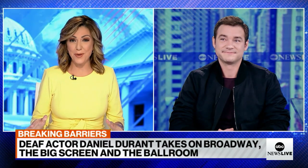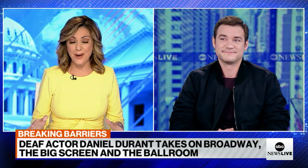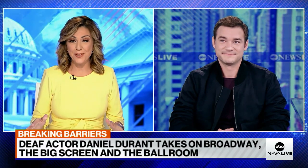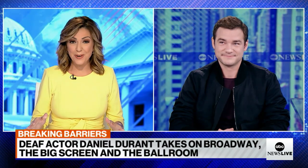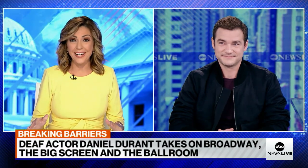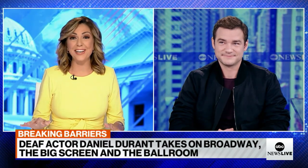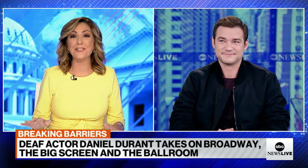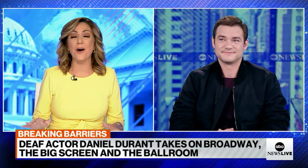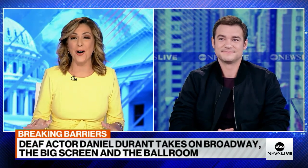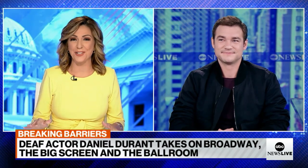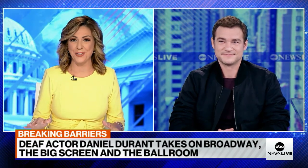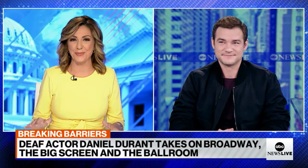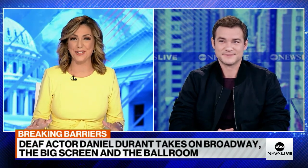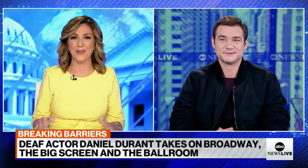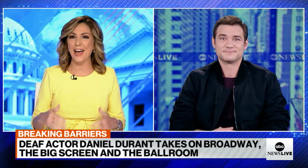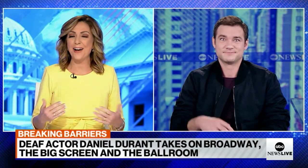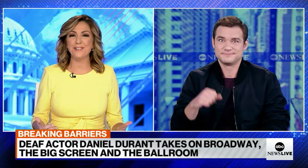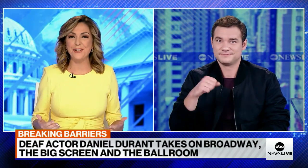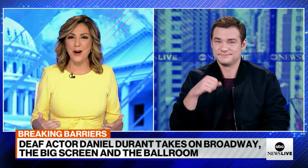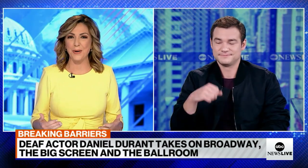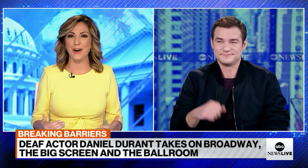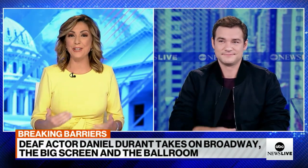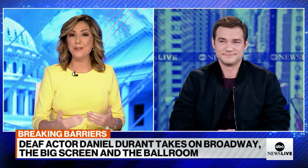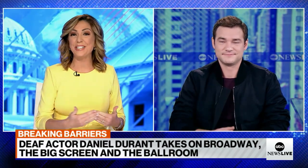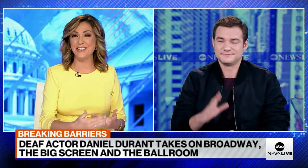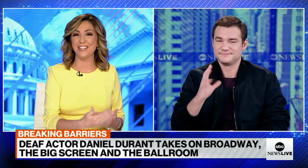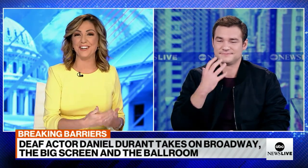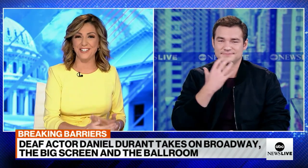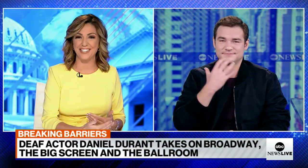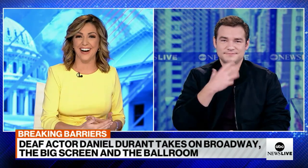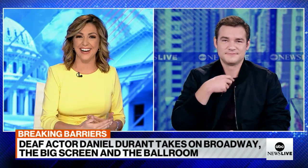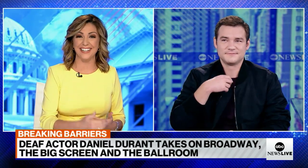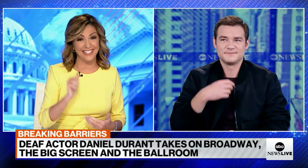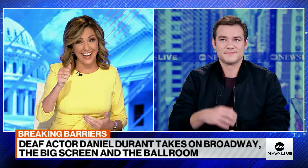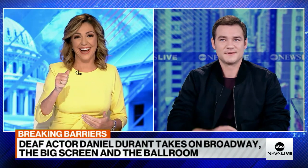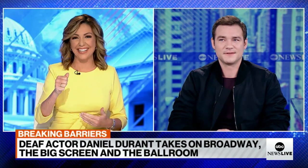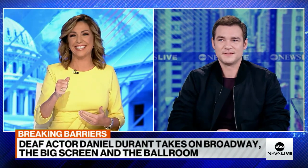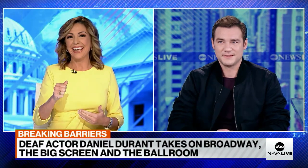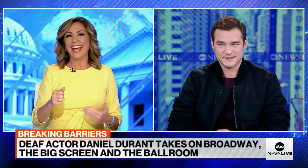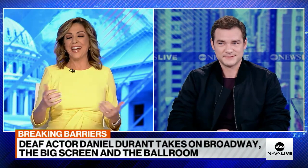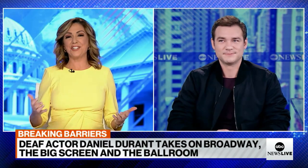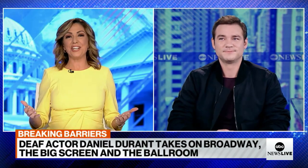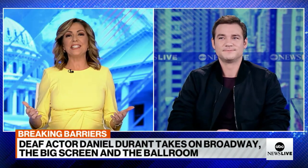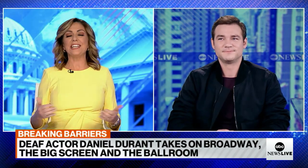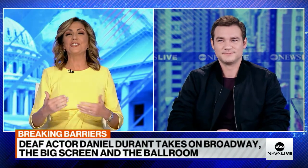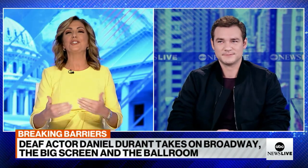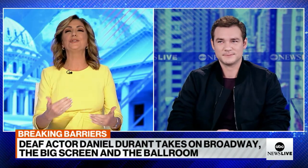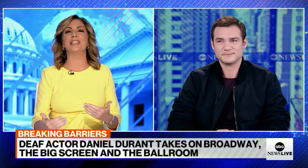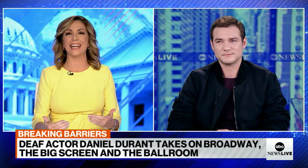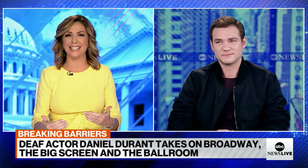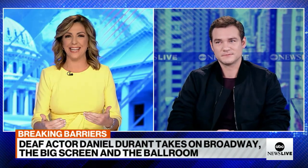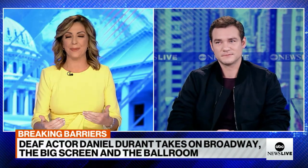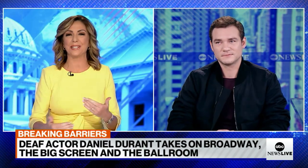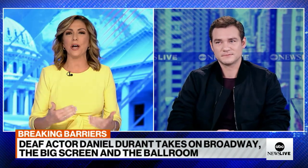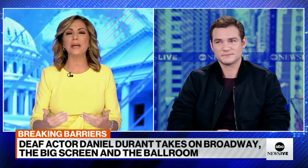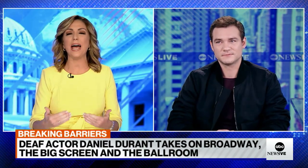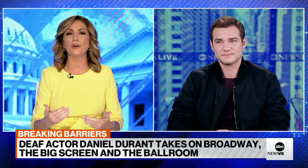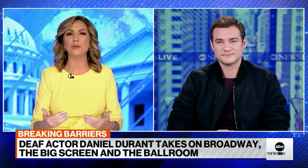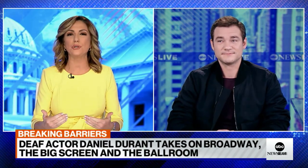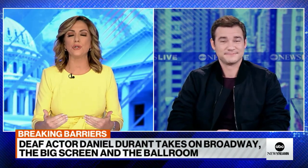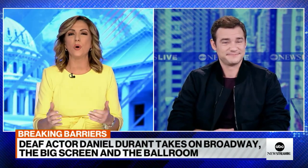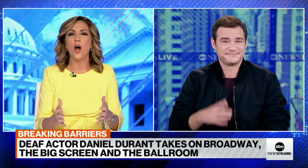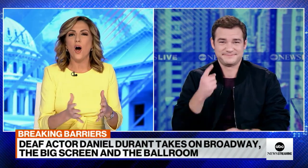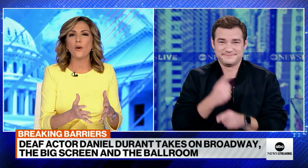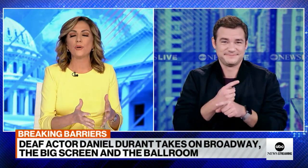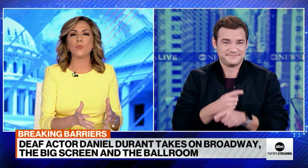ASL, by the way, is awesome. So I have to know, are you teaching her signs? Yes. As she teaches you dance steps, tell me